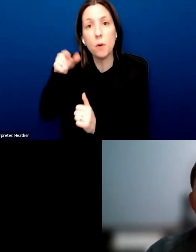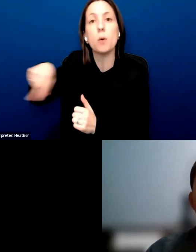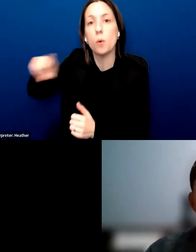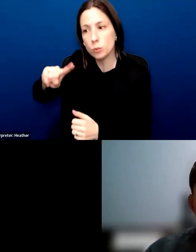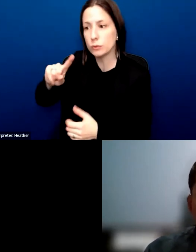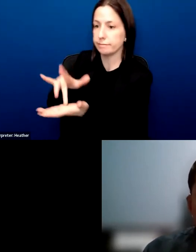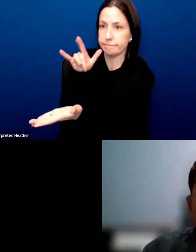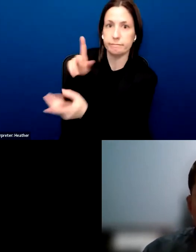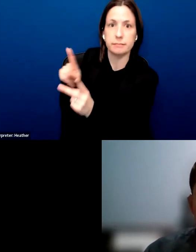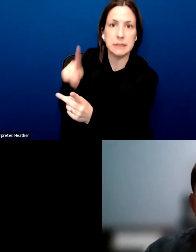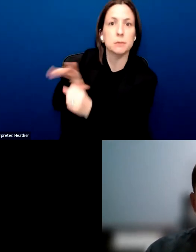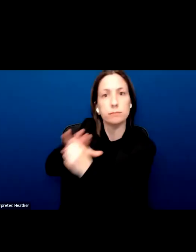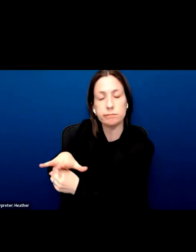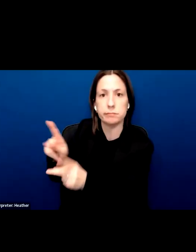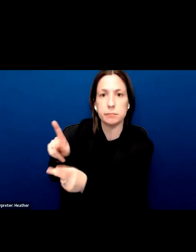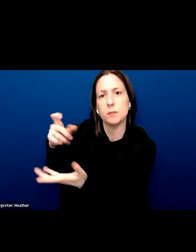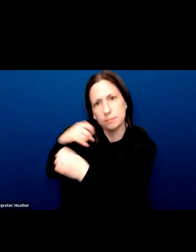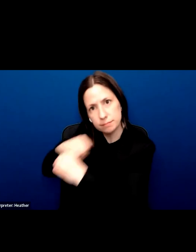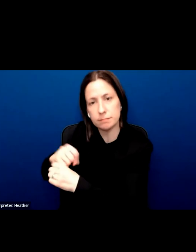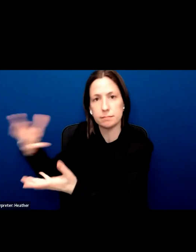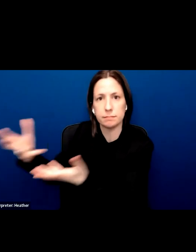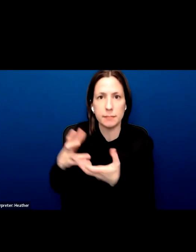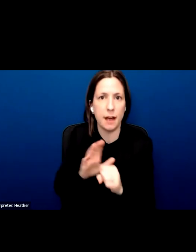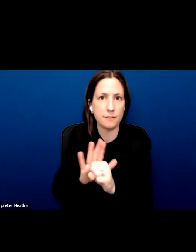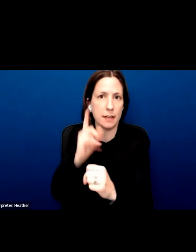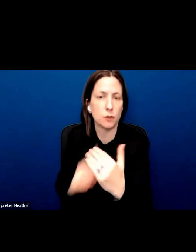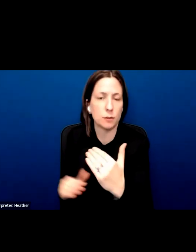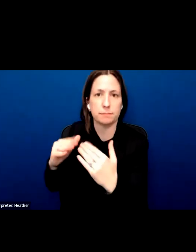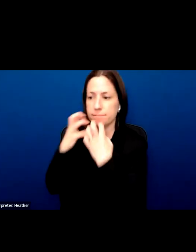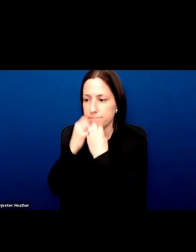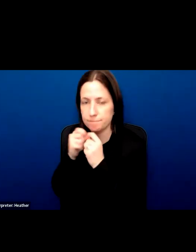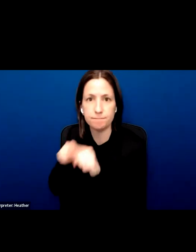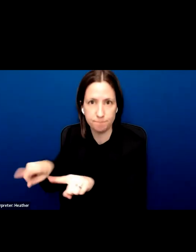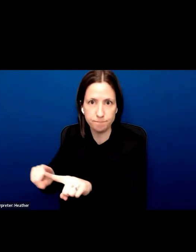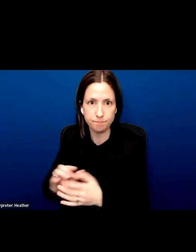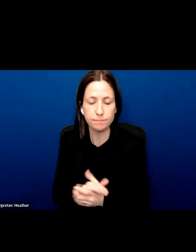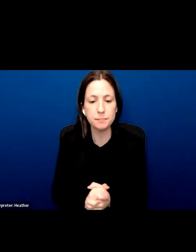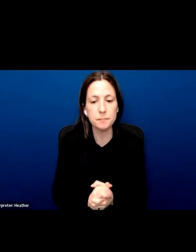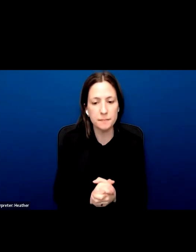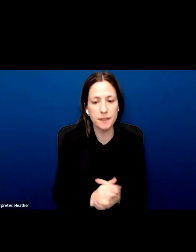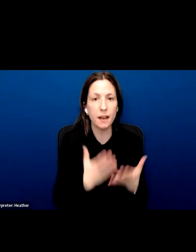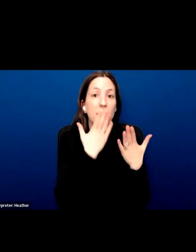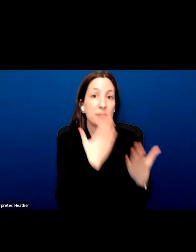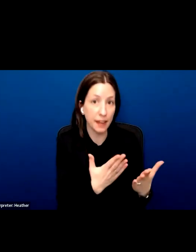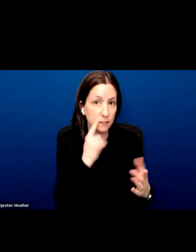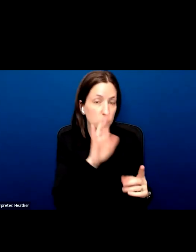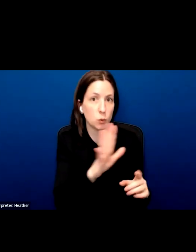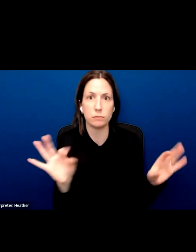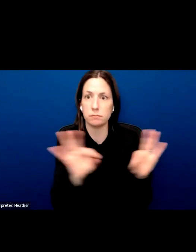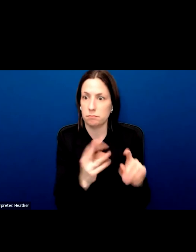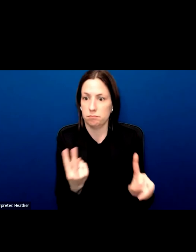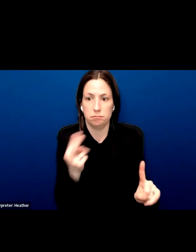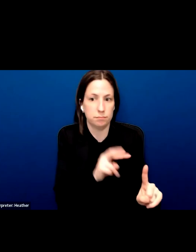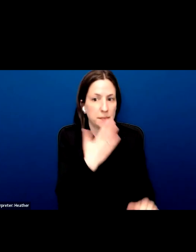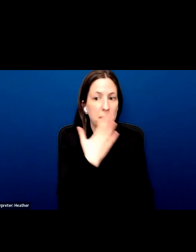Ahmad, thank you very much for your intervention, for sharing this crucial perspective. I want to I want to now introduce